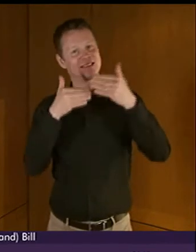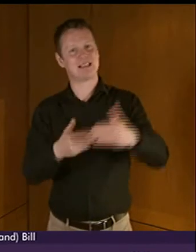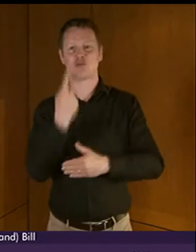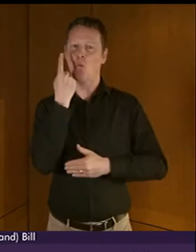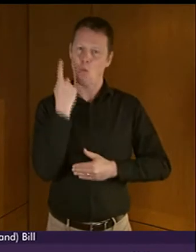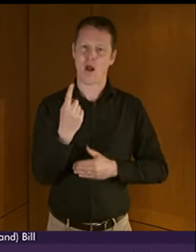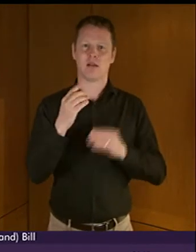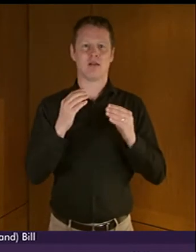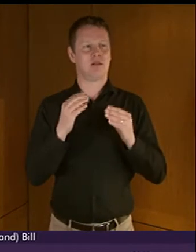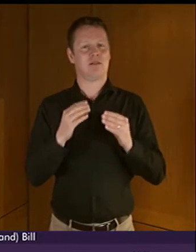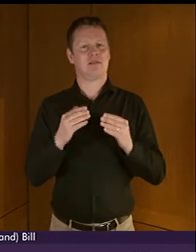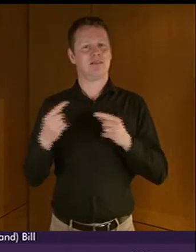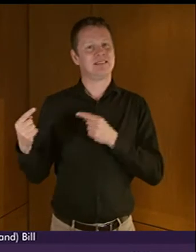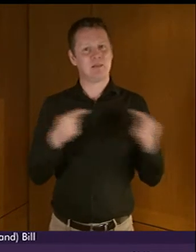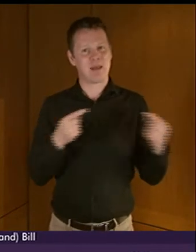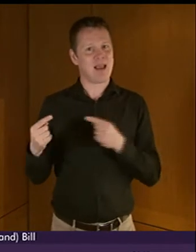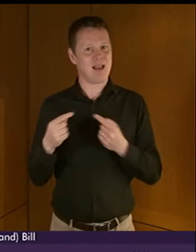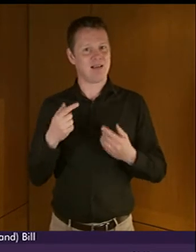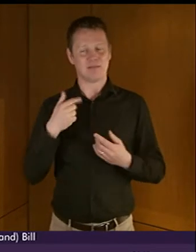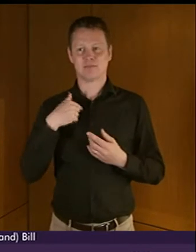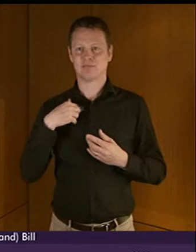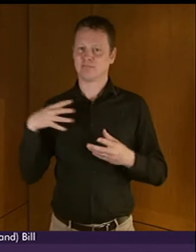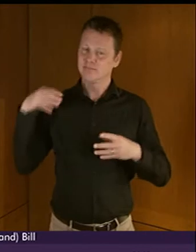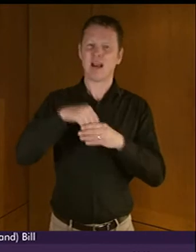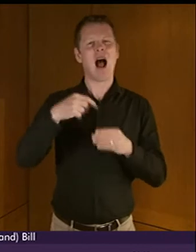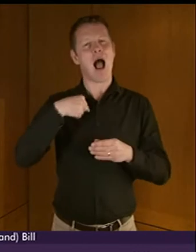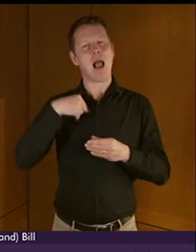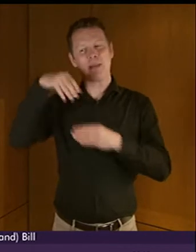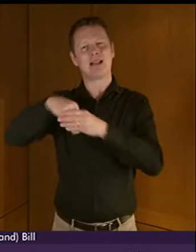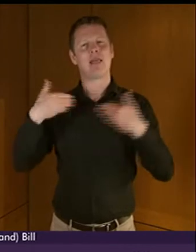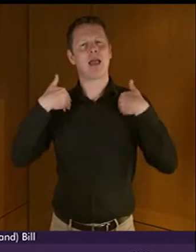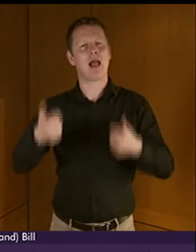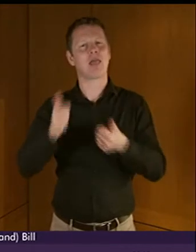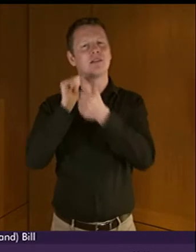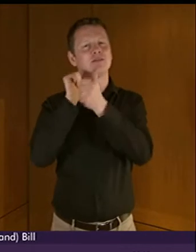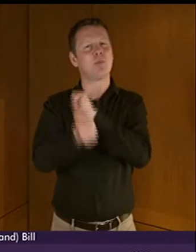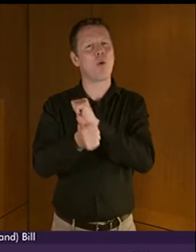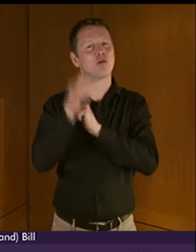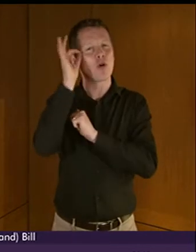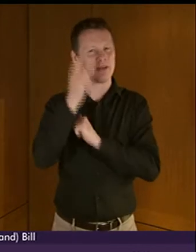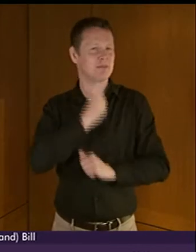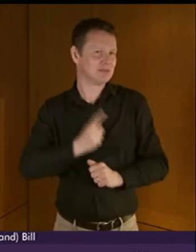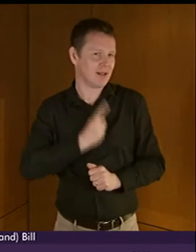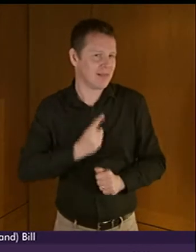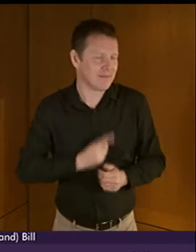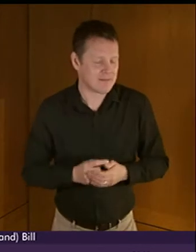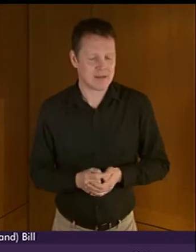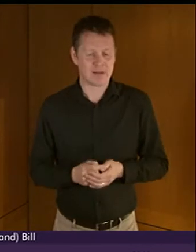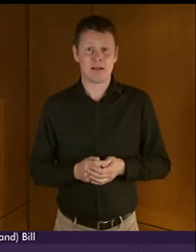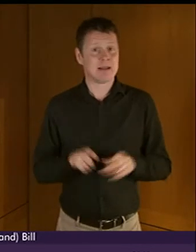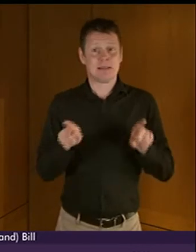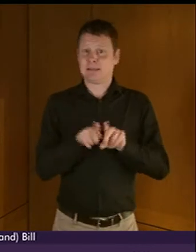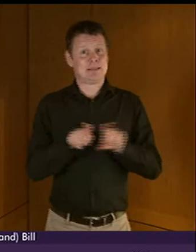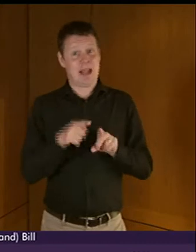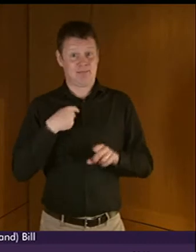Language Bill, particularly as a member of this Parliament's Health and Sport Committee. I also would like to take the opportunity to commend